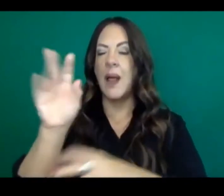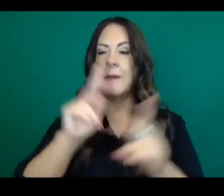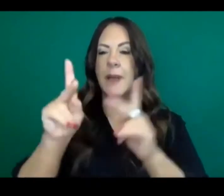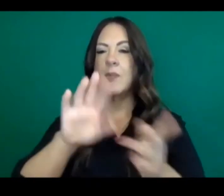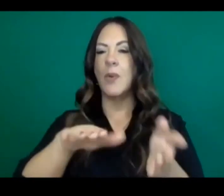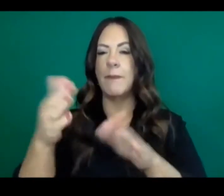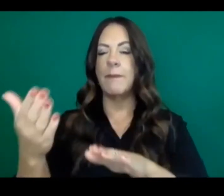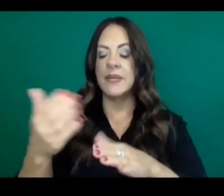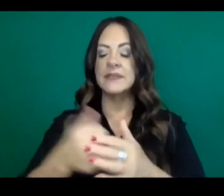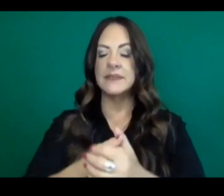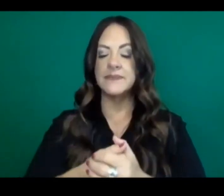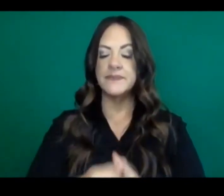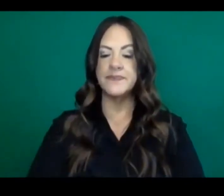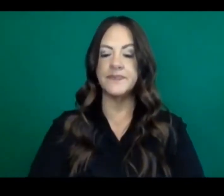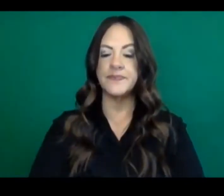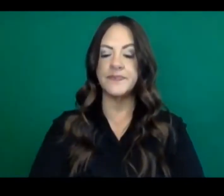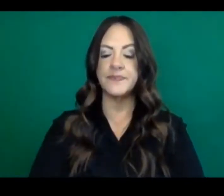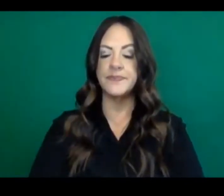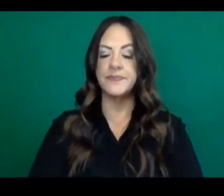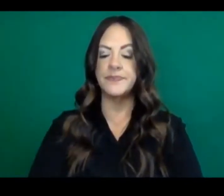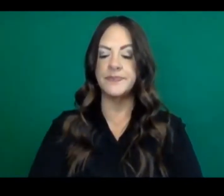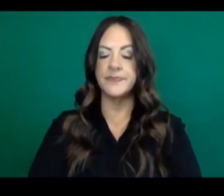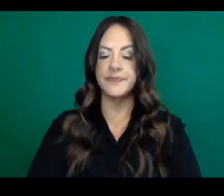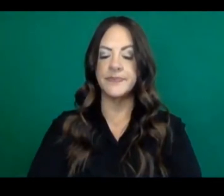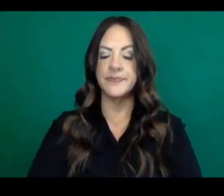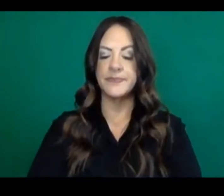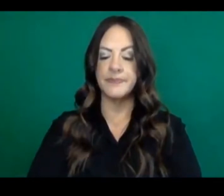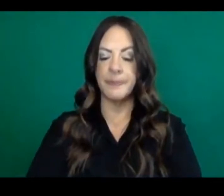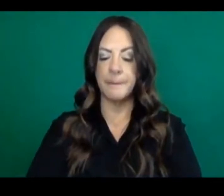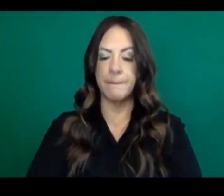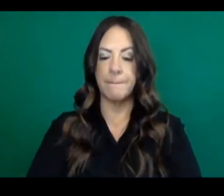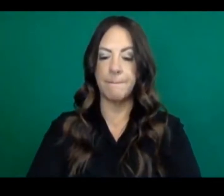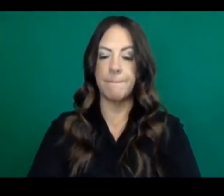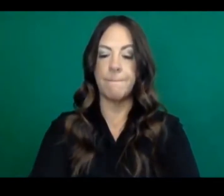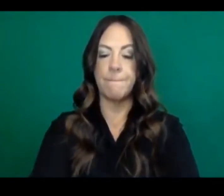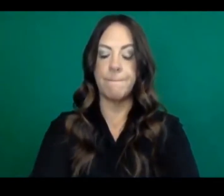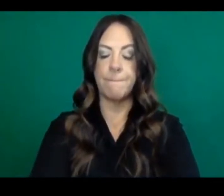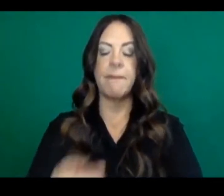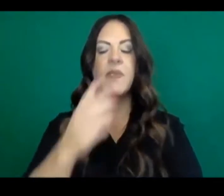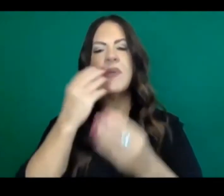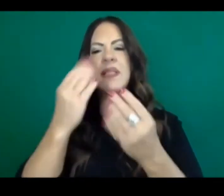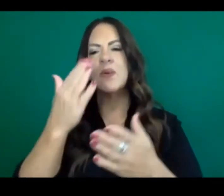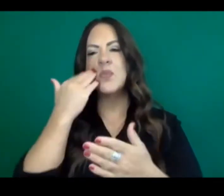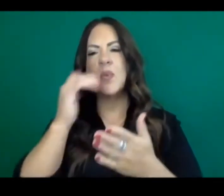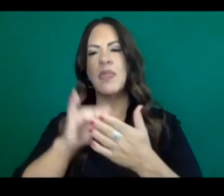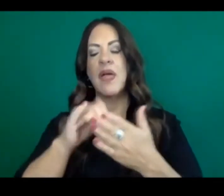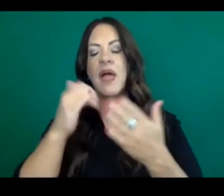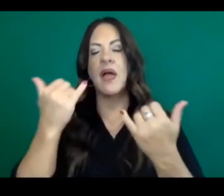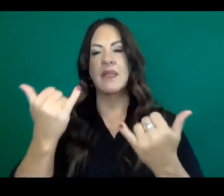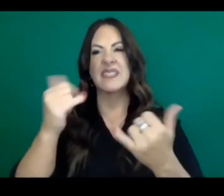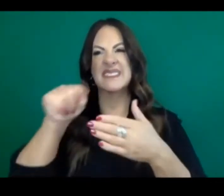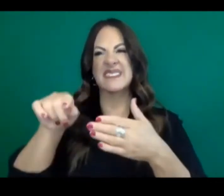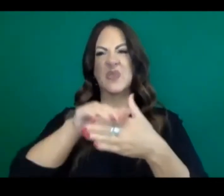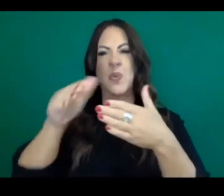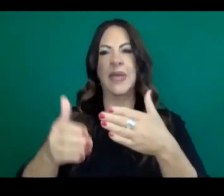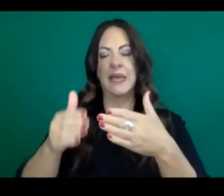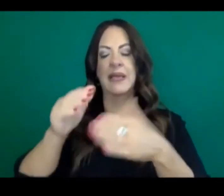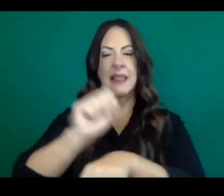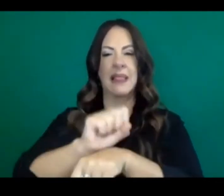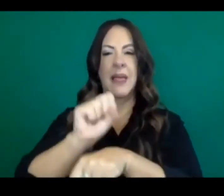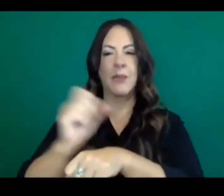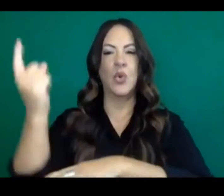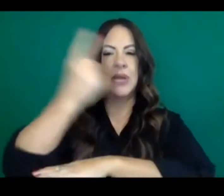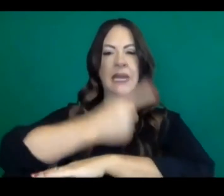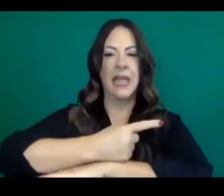I also really want to be cognizant that this Labor Day is coming up this weekend. And again, as I just shared, we've made some